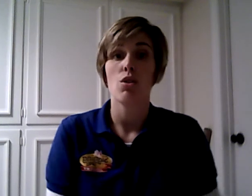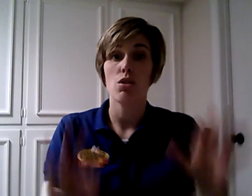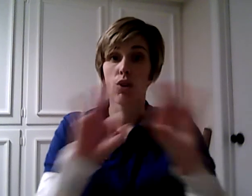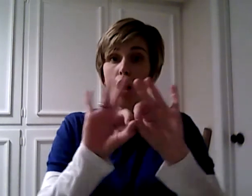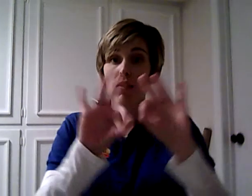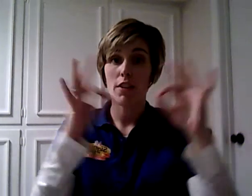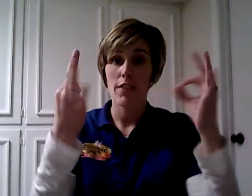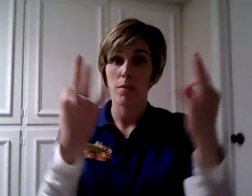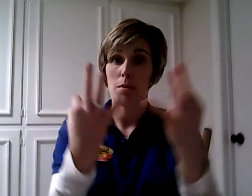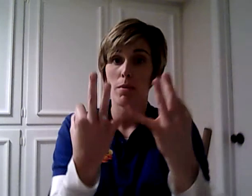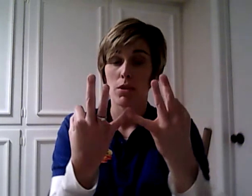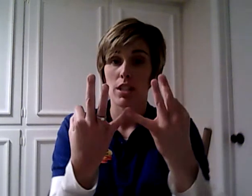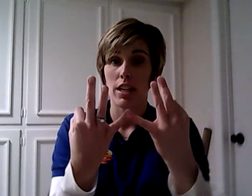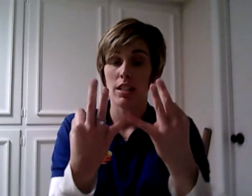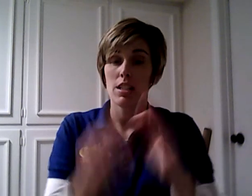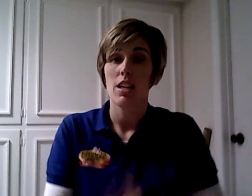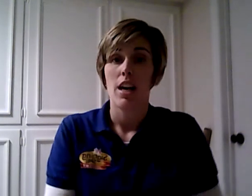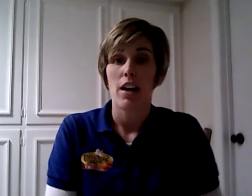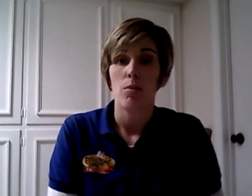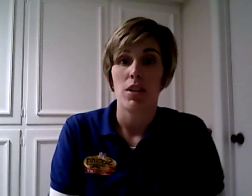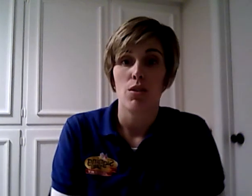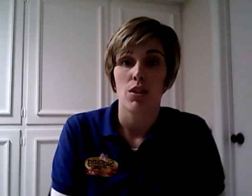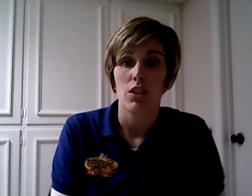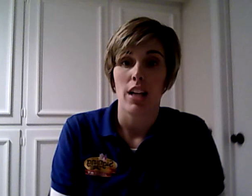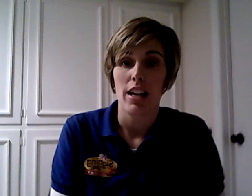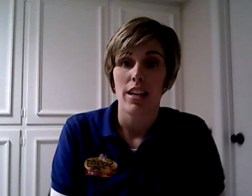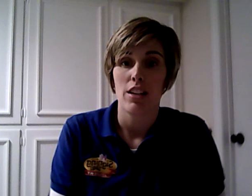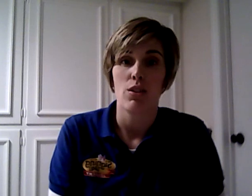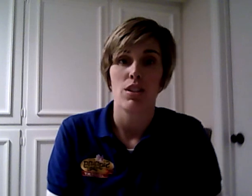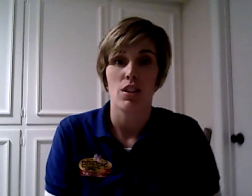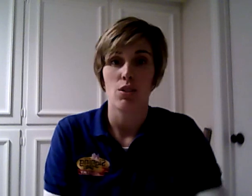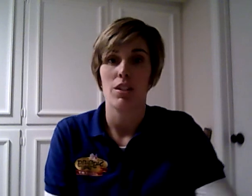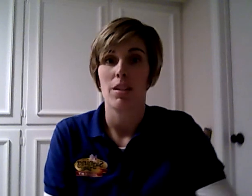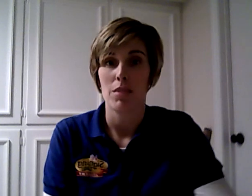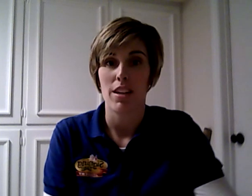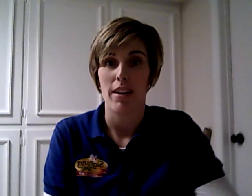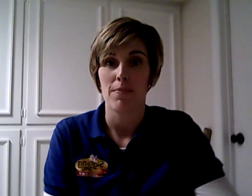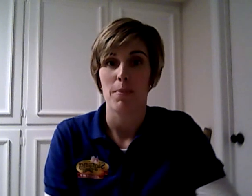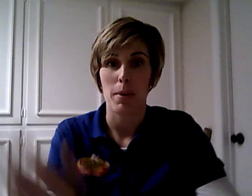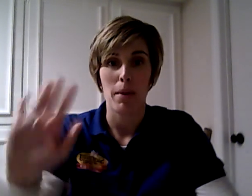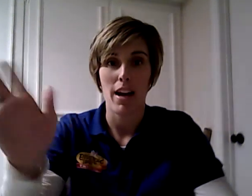those are all of our family member signs. I hope that you learned a lot and you can start using them today. Bye-bye.